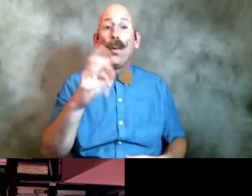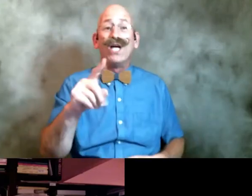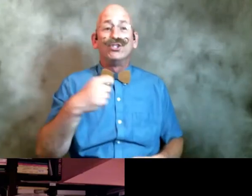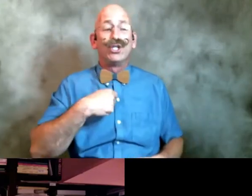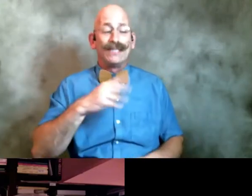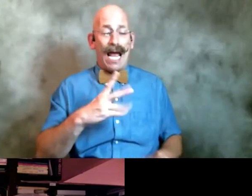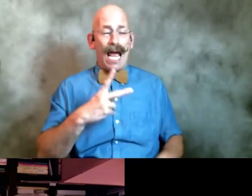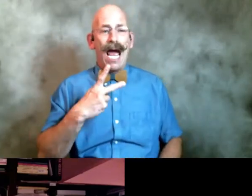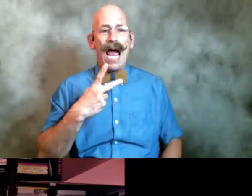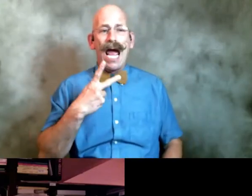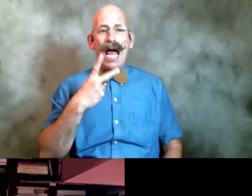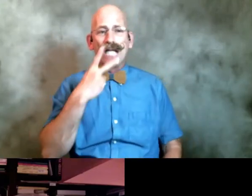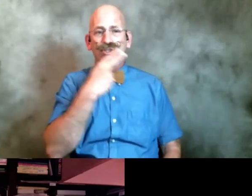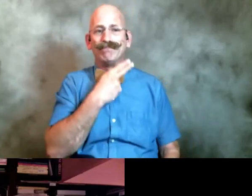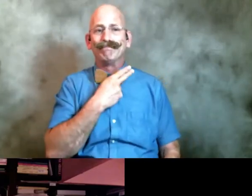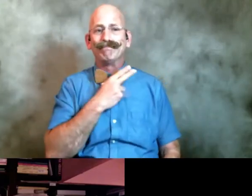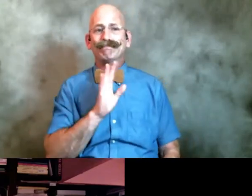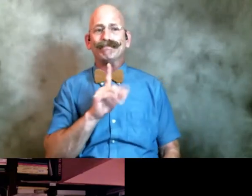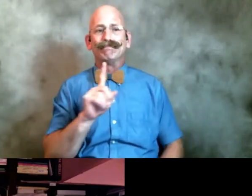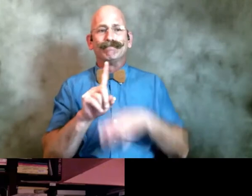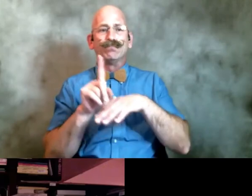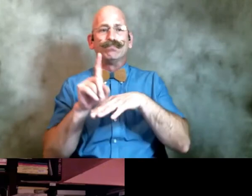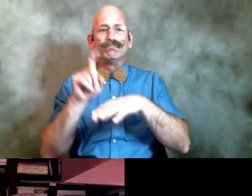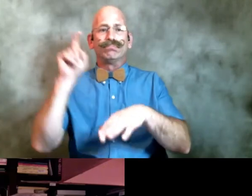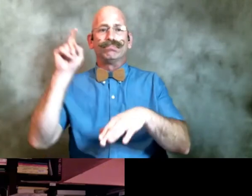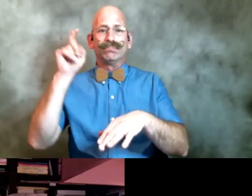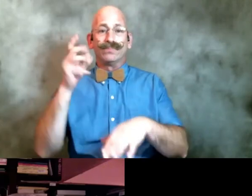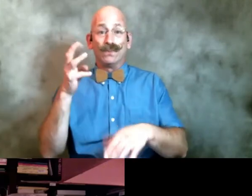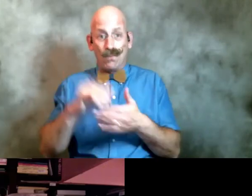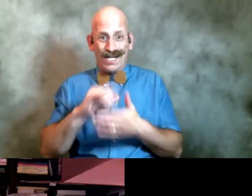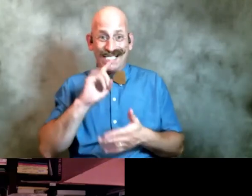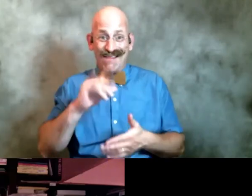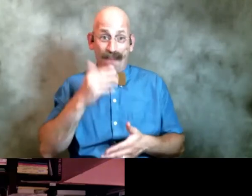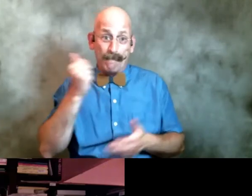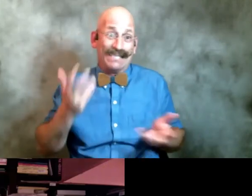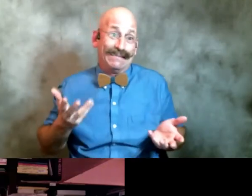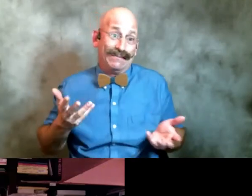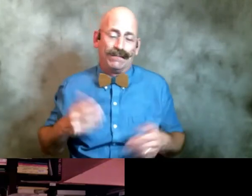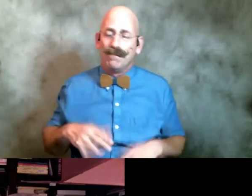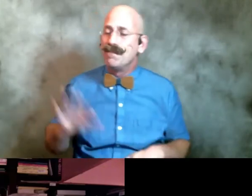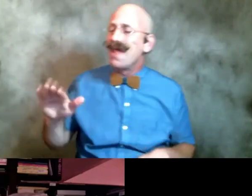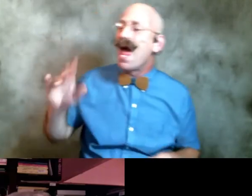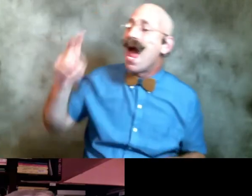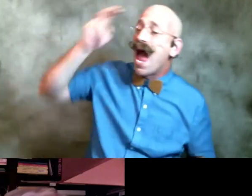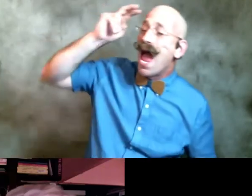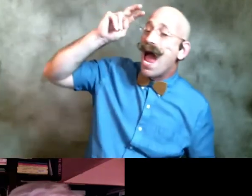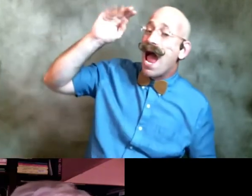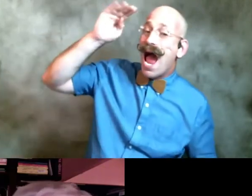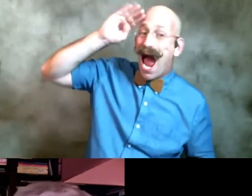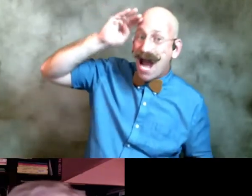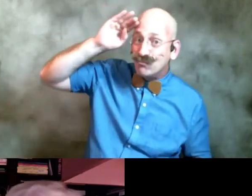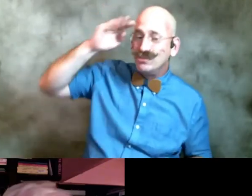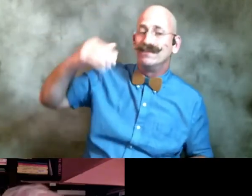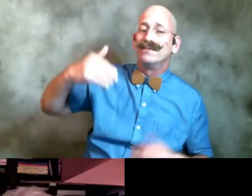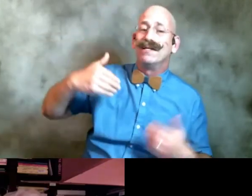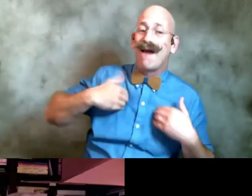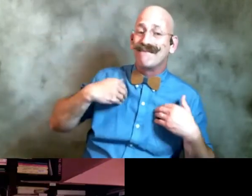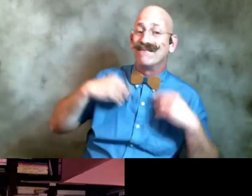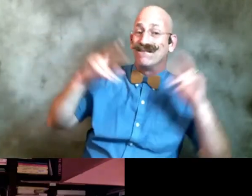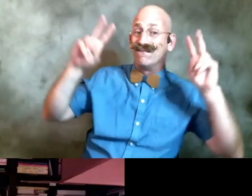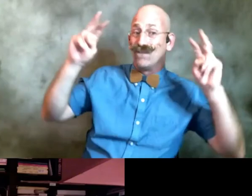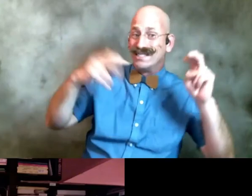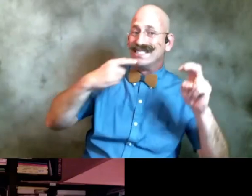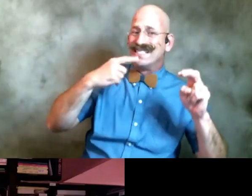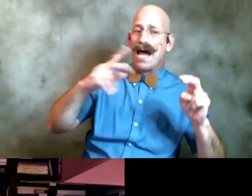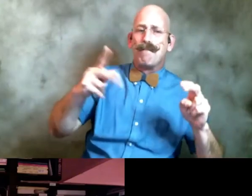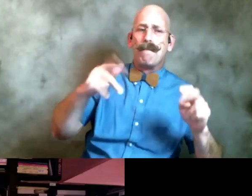the irish have this phrase pass no remarks that could be something